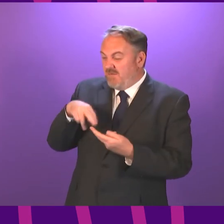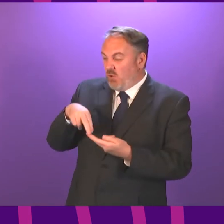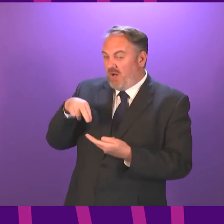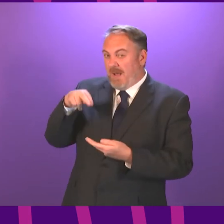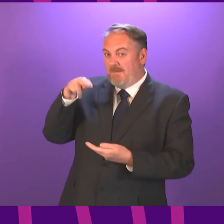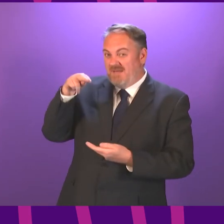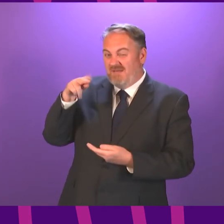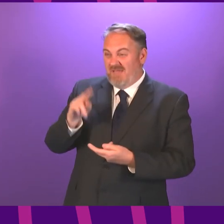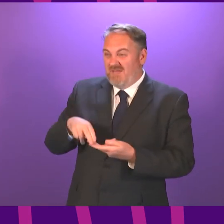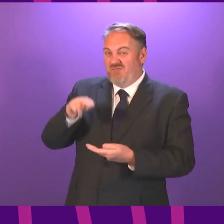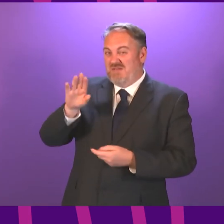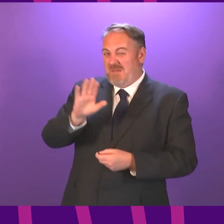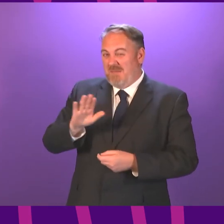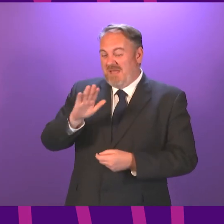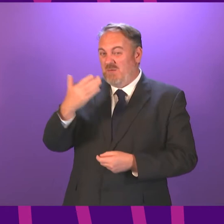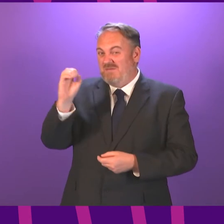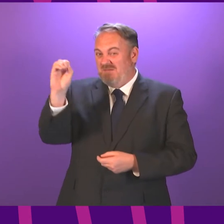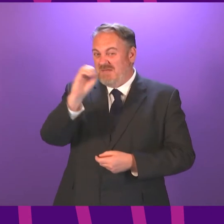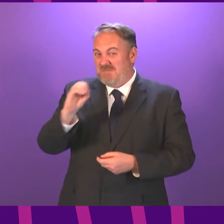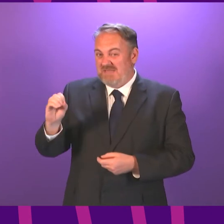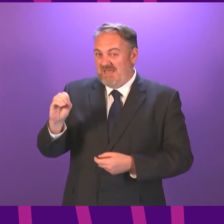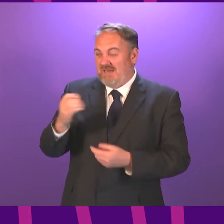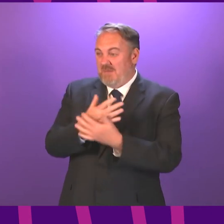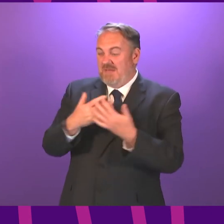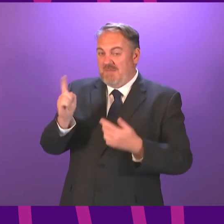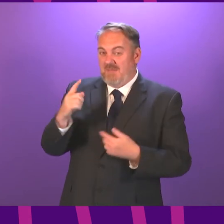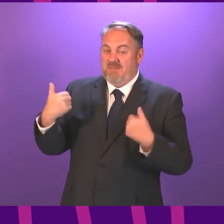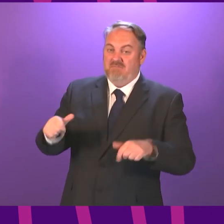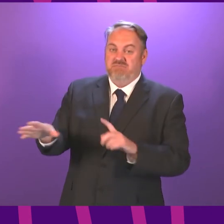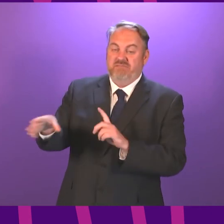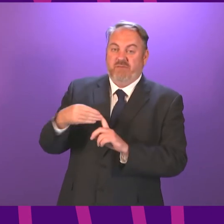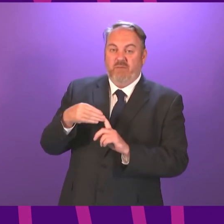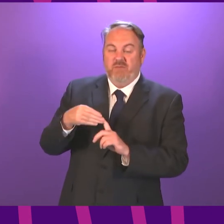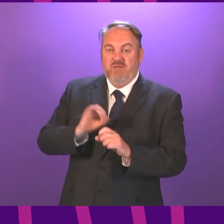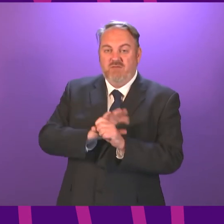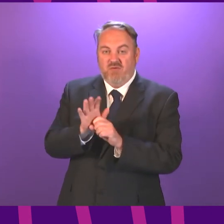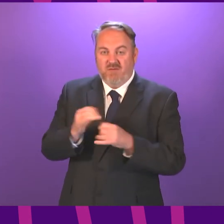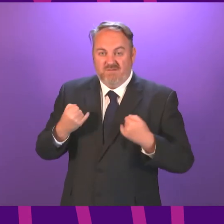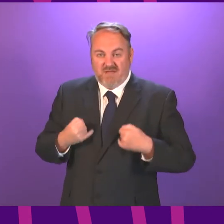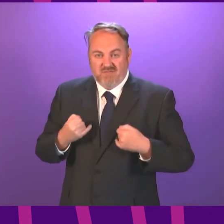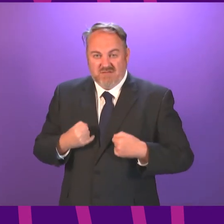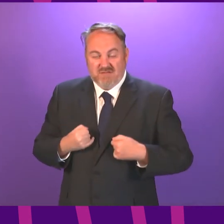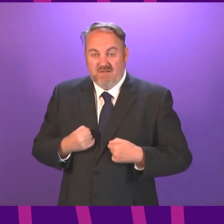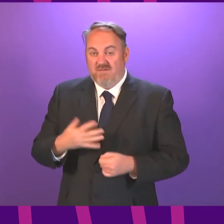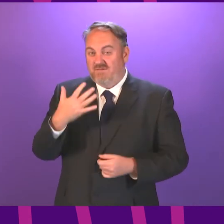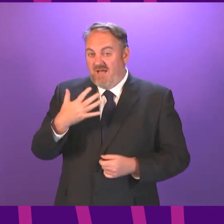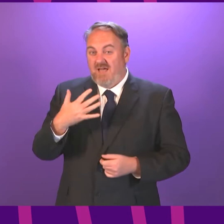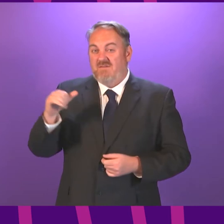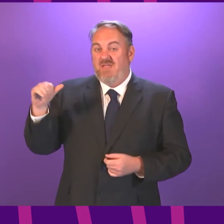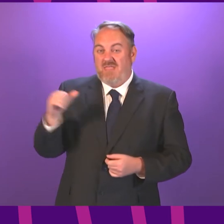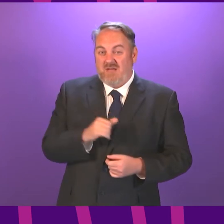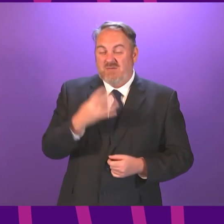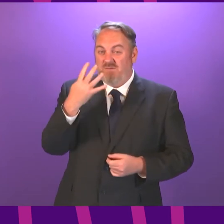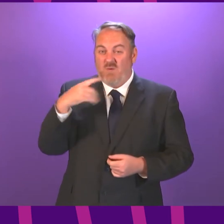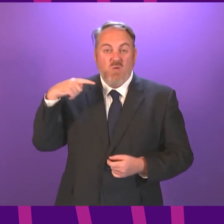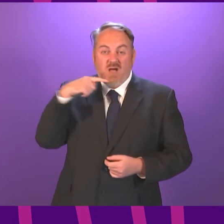increased by approximately 50 per cent. Over the past seven days, there's been a net increase of 5,475